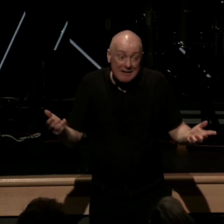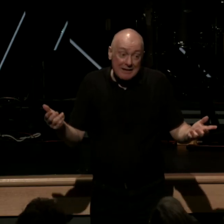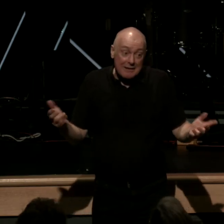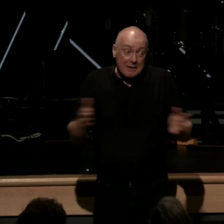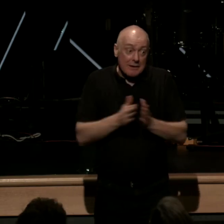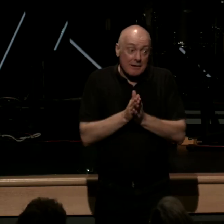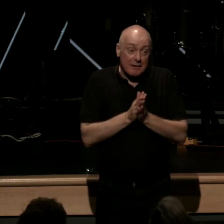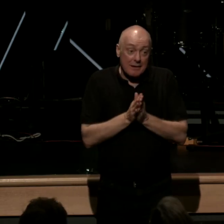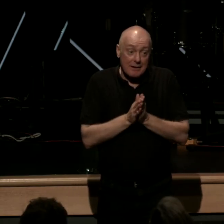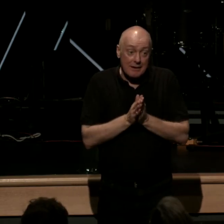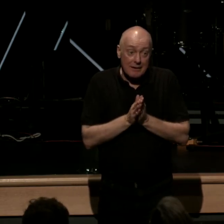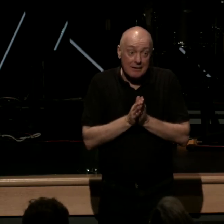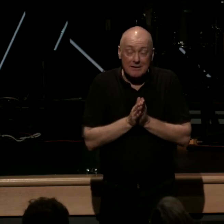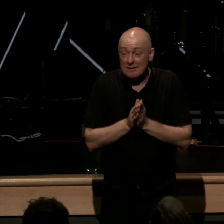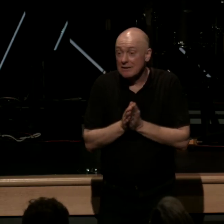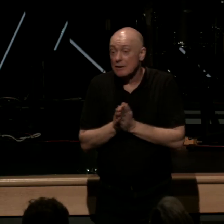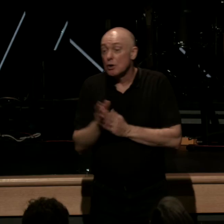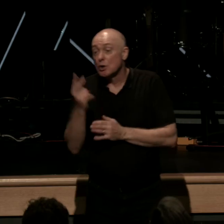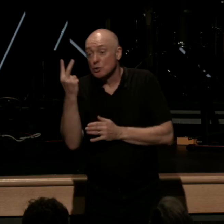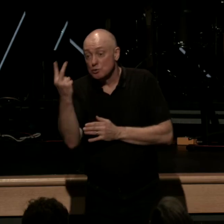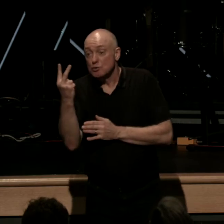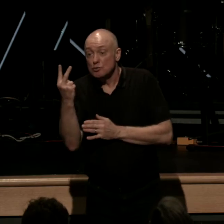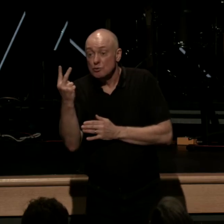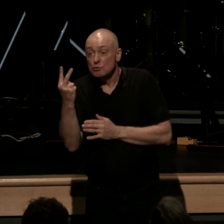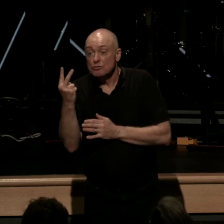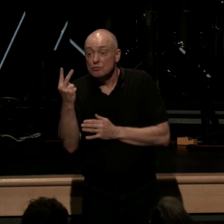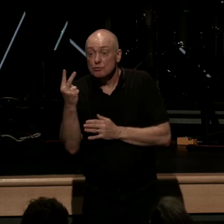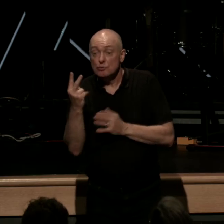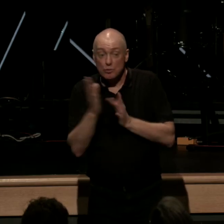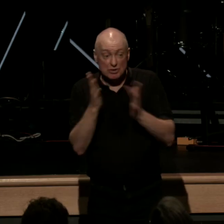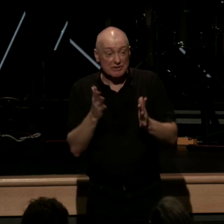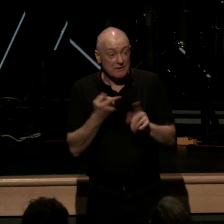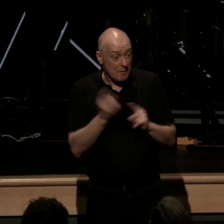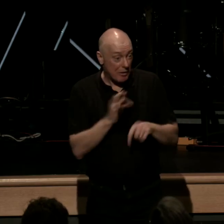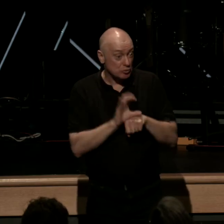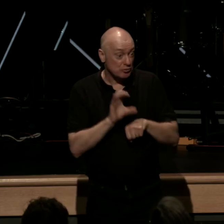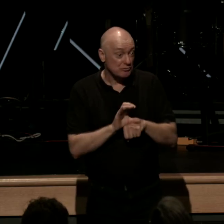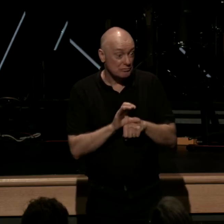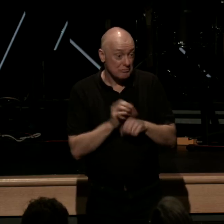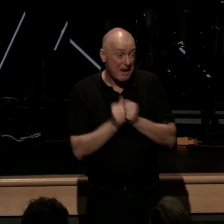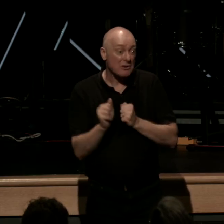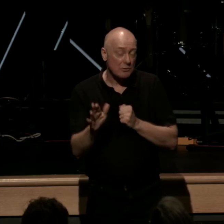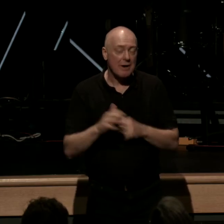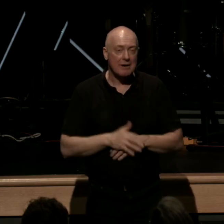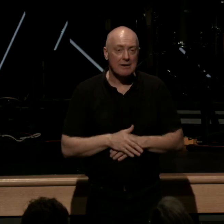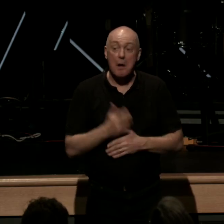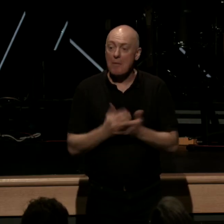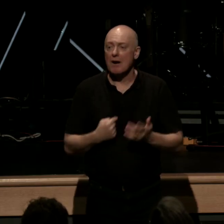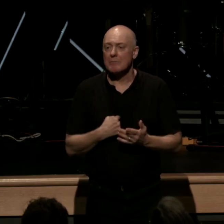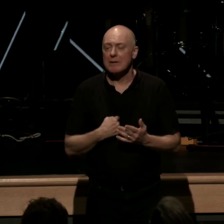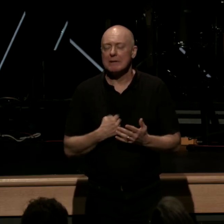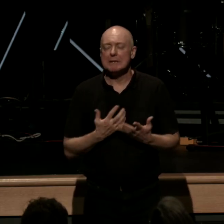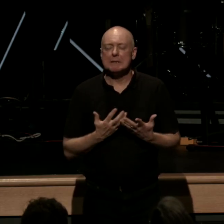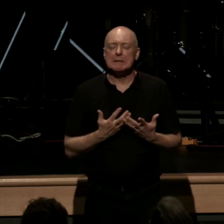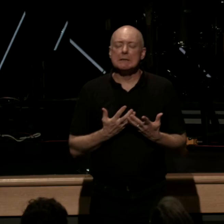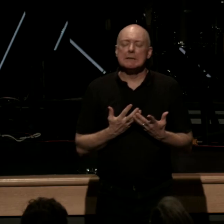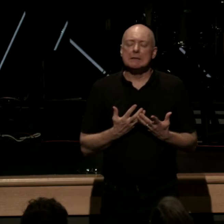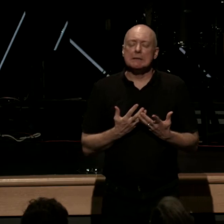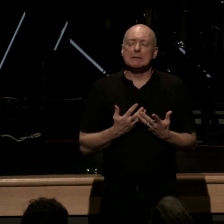a couple of dear saints passed away in our church this week and part of me had a sense of holy jealousy